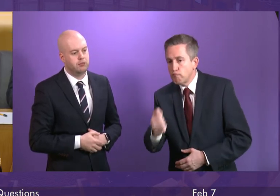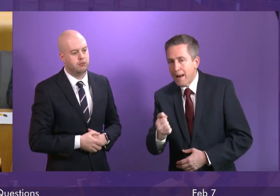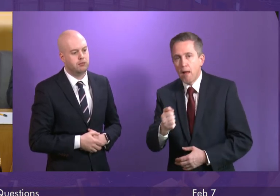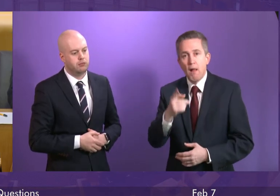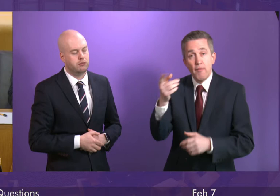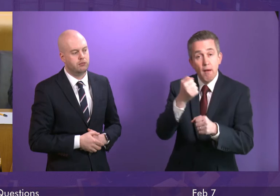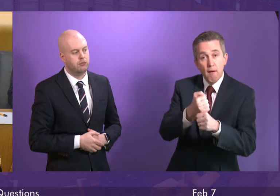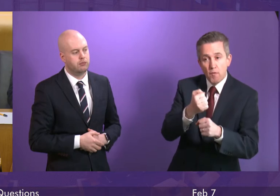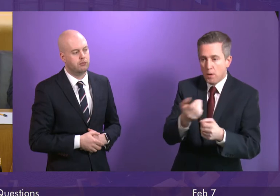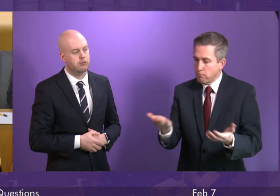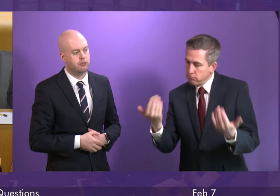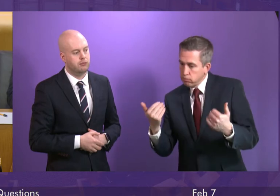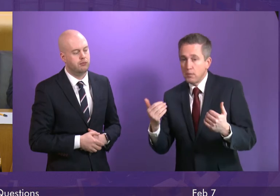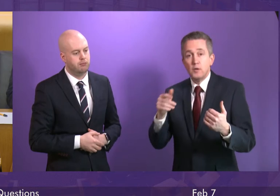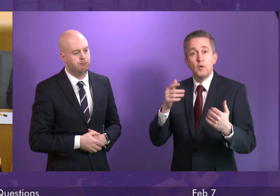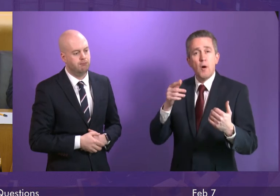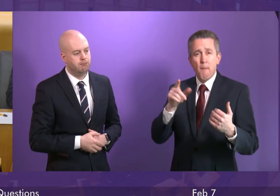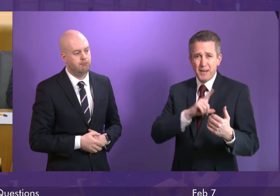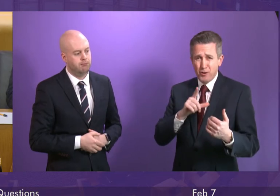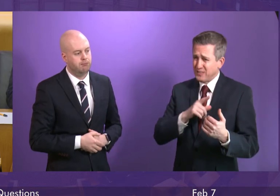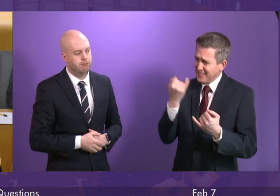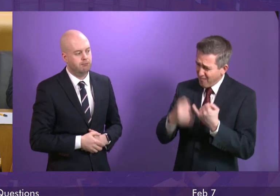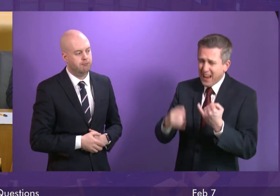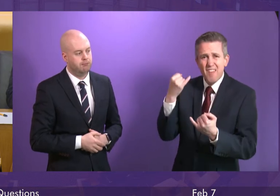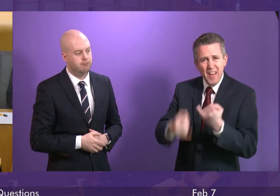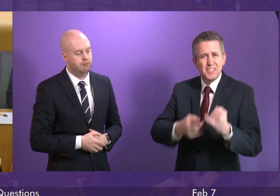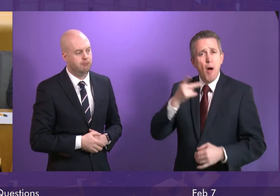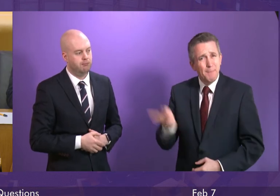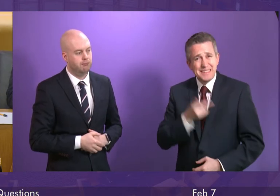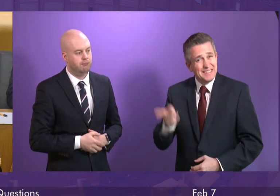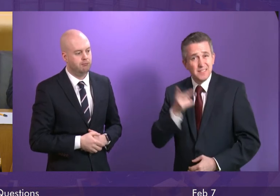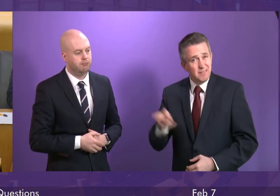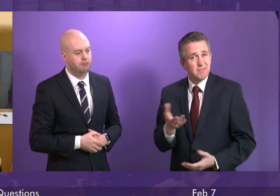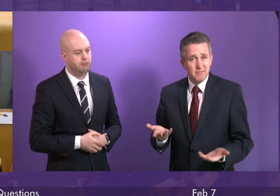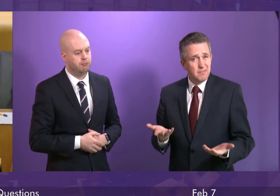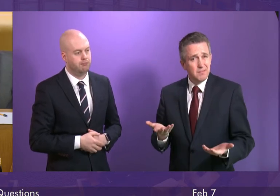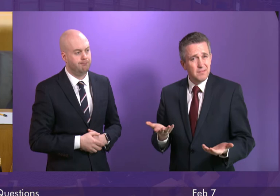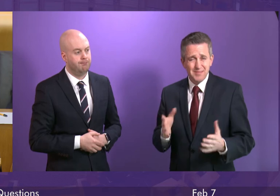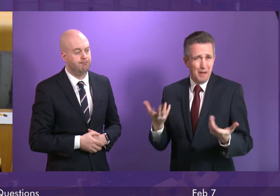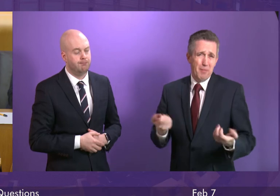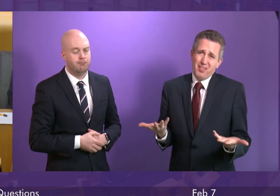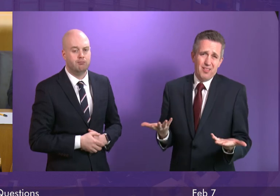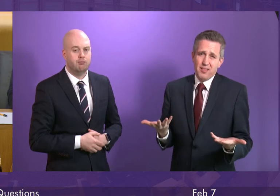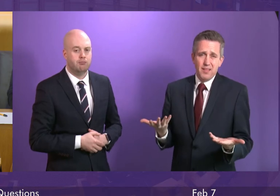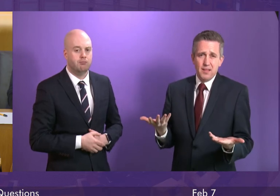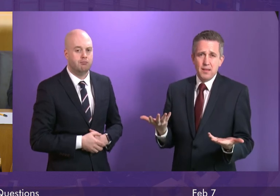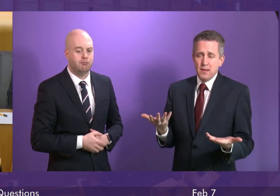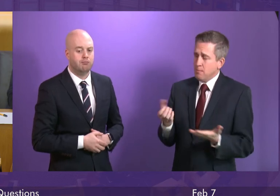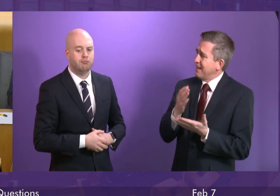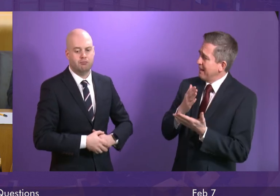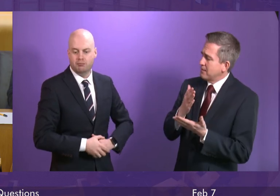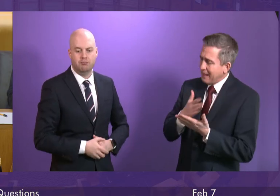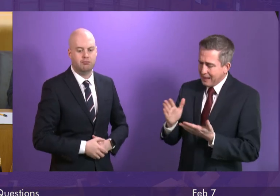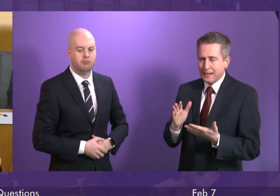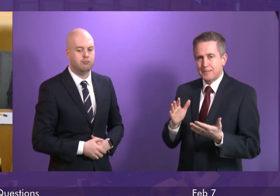plan for remediation of these persistent failures is presented to us all. But look, there's clearly a need